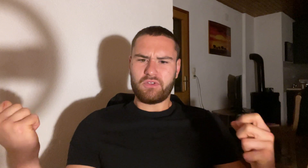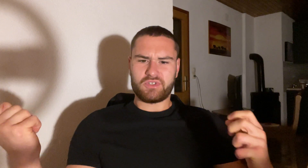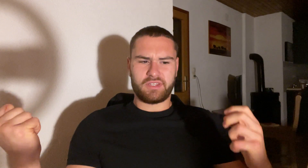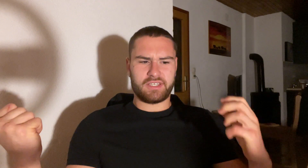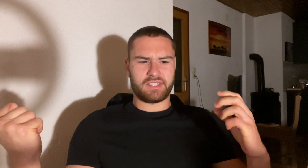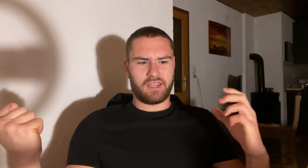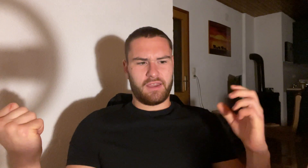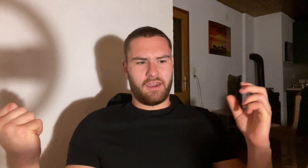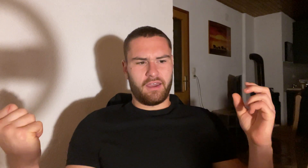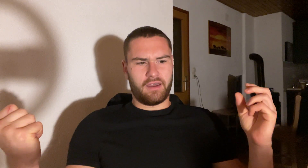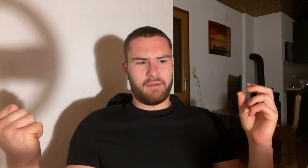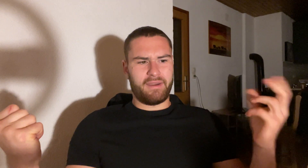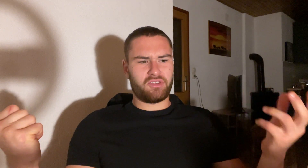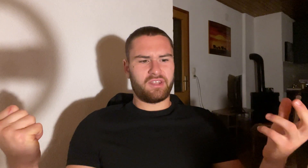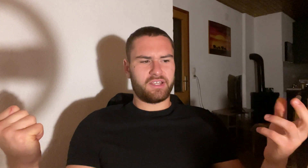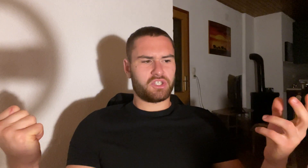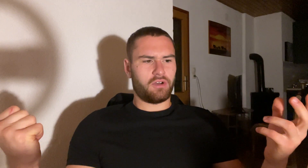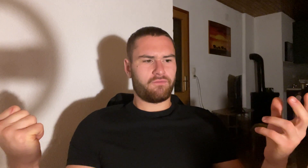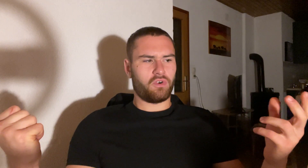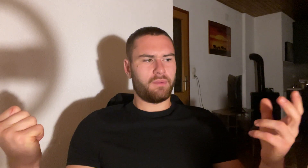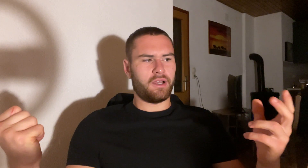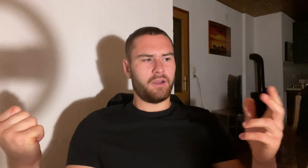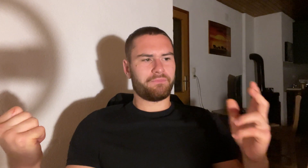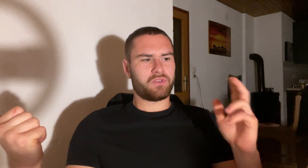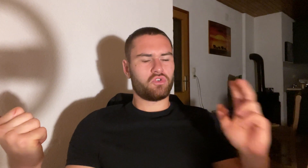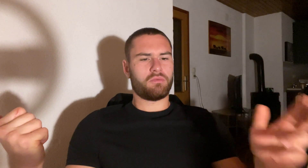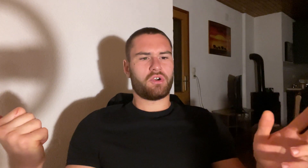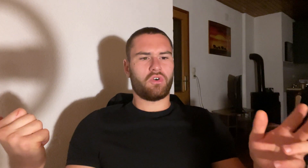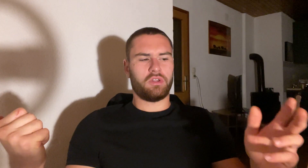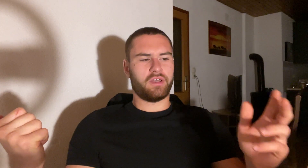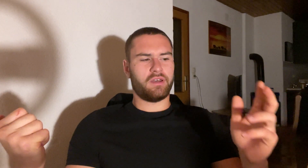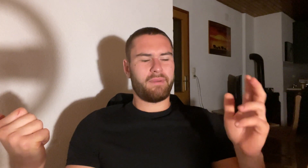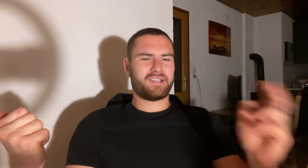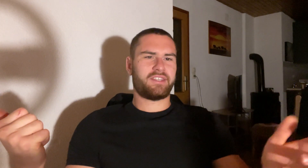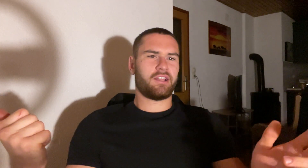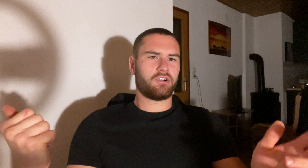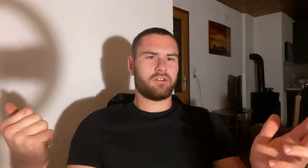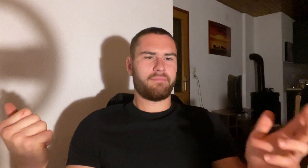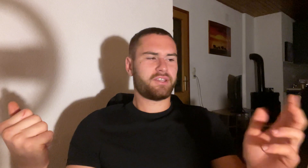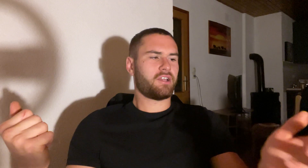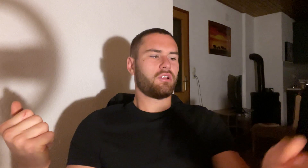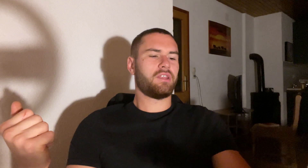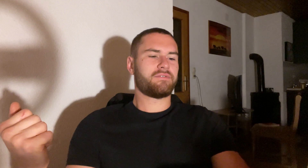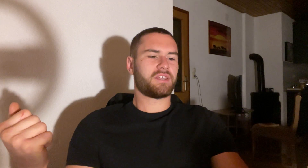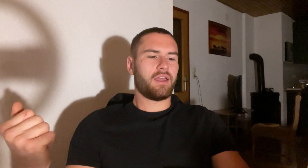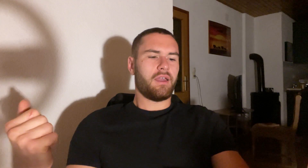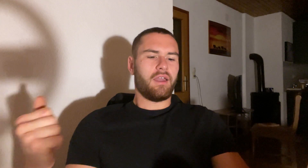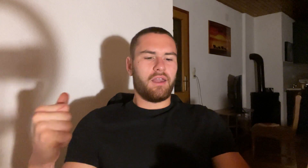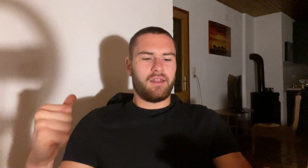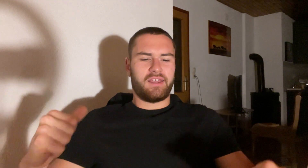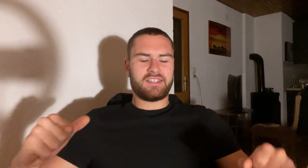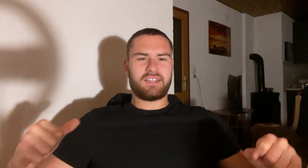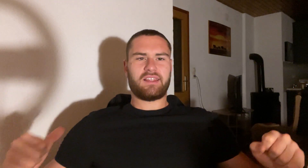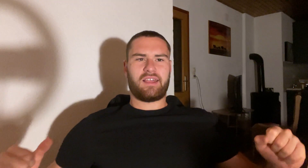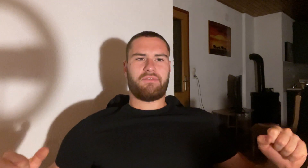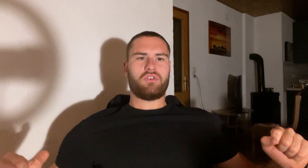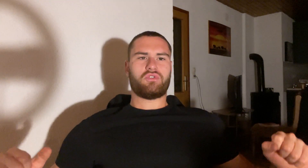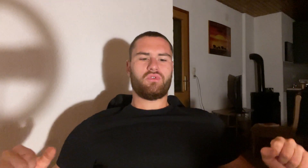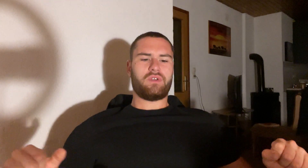been using this method that I saw from a YouTuber called Max Taylor. Max Taylor lifts. He says that like when you're doing